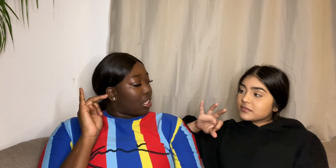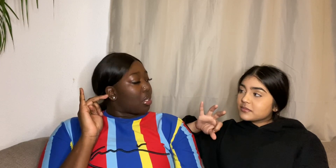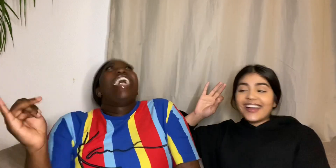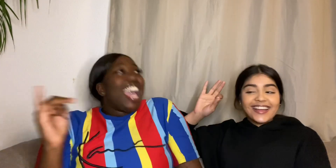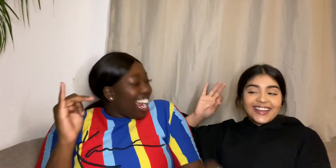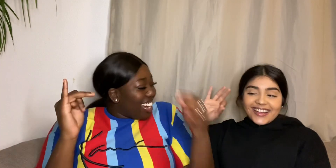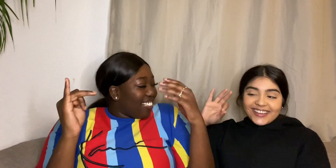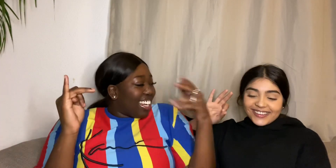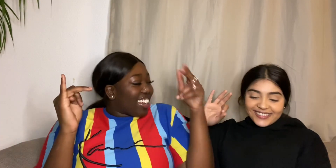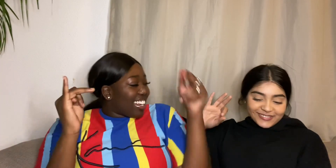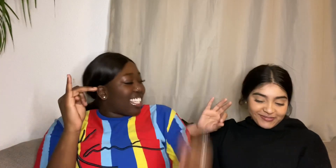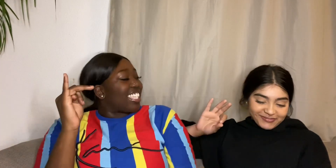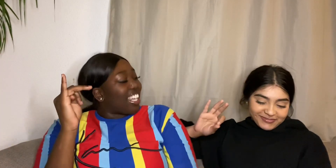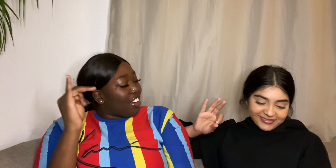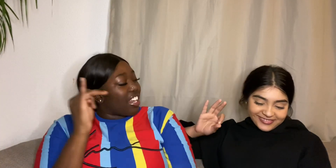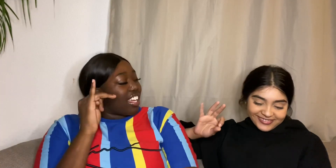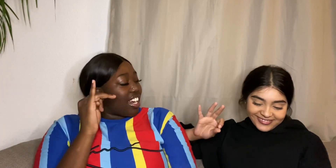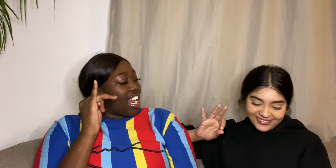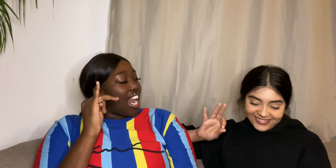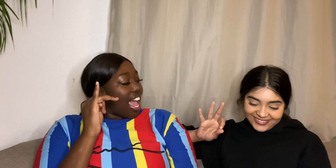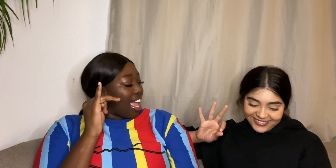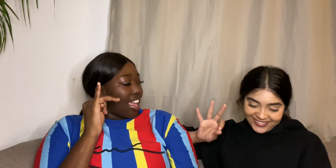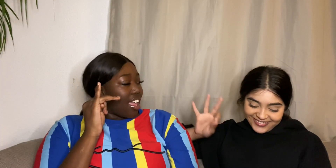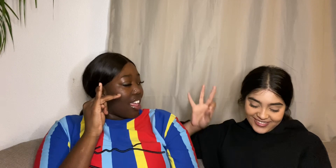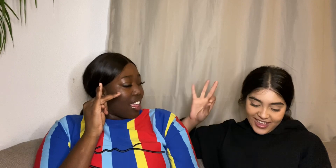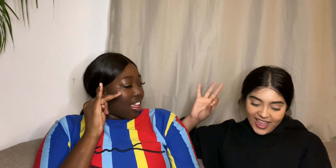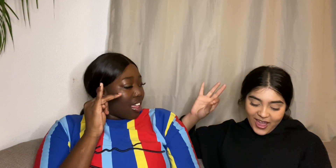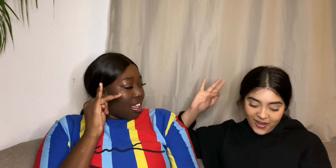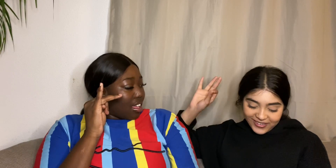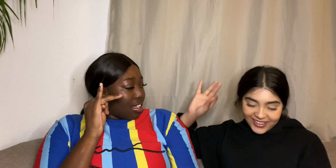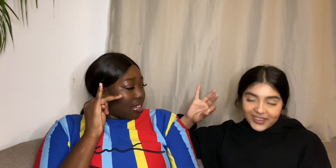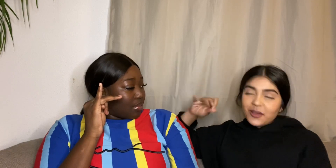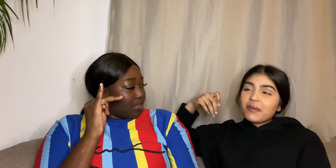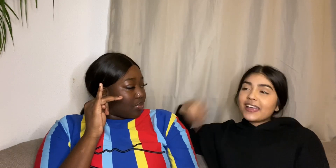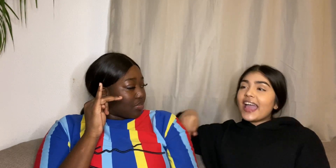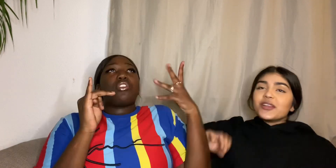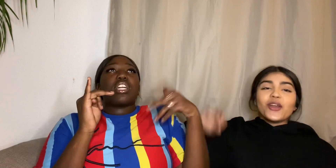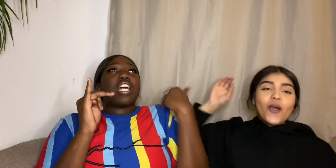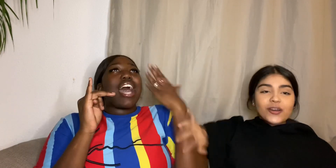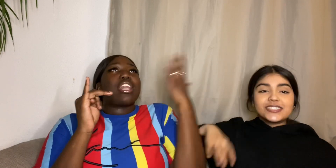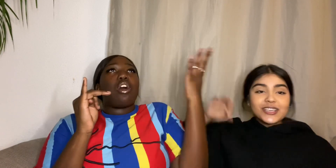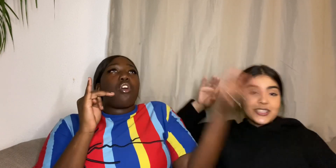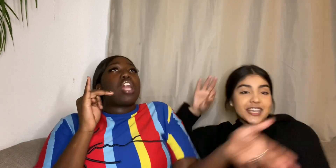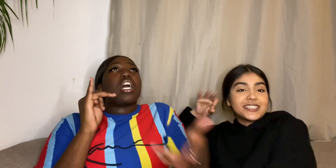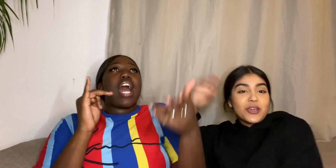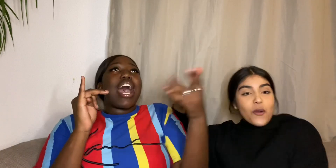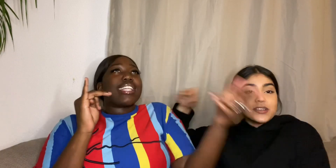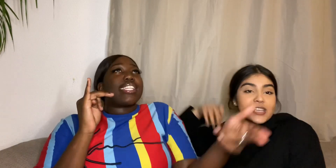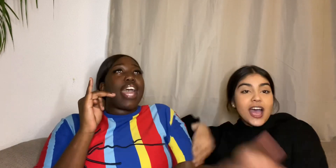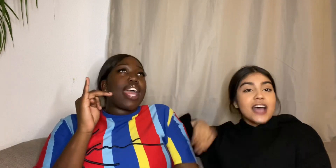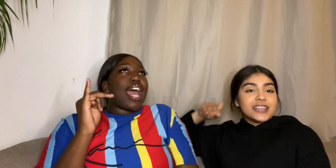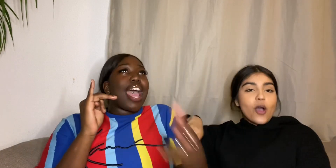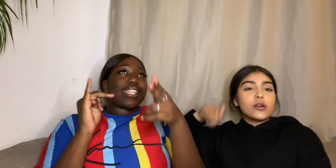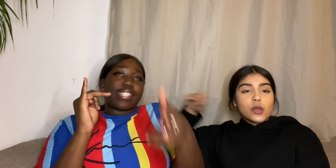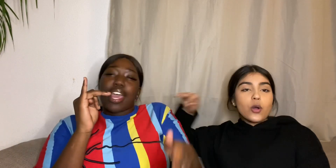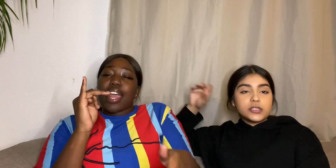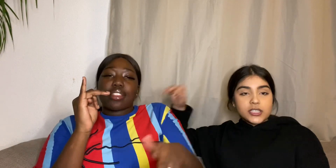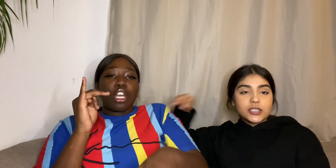Are you really gonna sit on here and lie I really gonna know But guys No I said No No See You